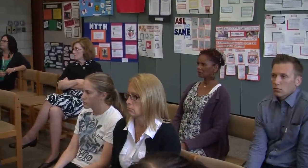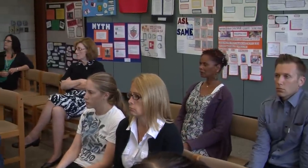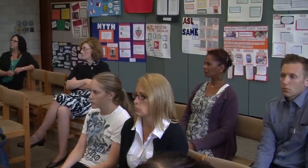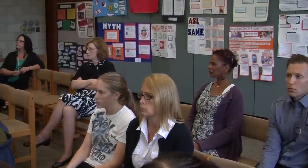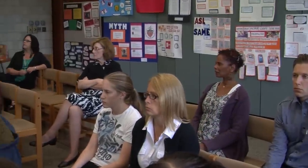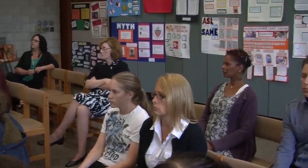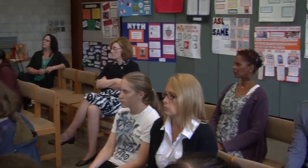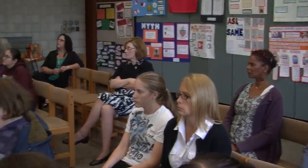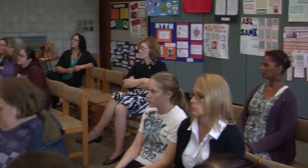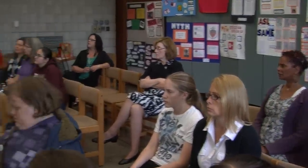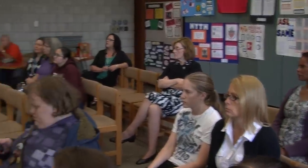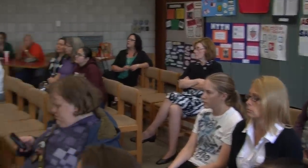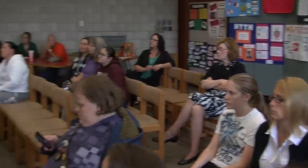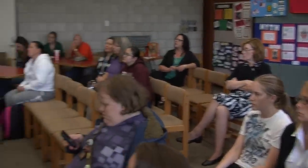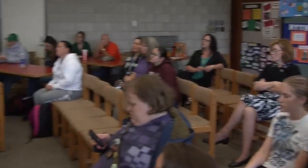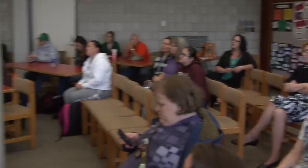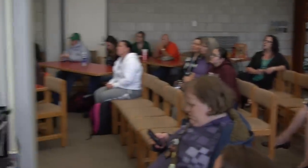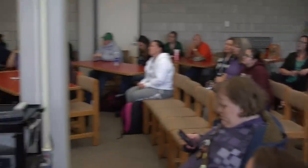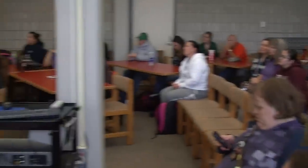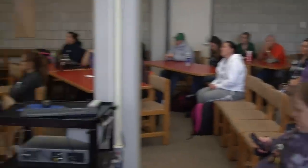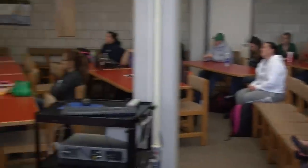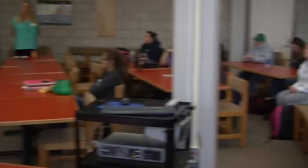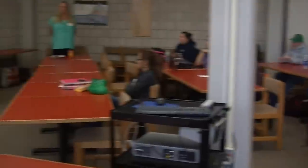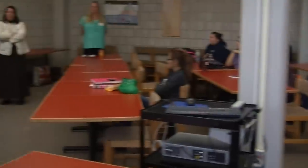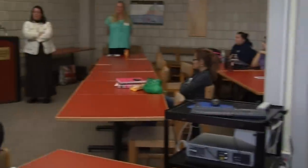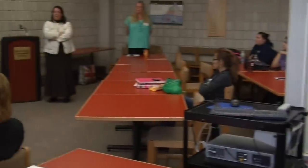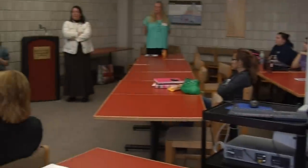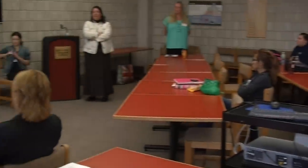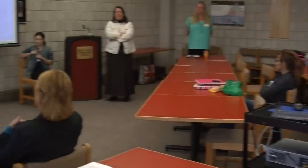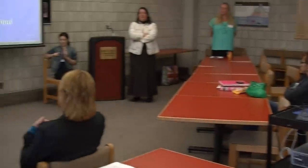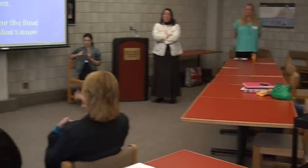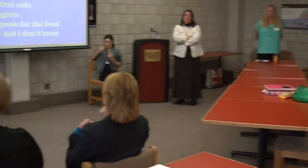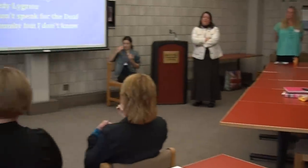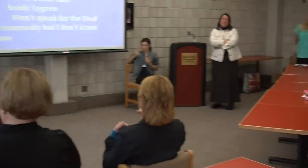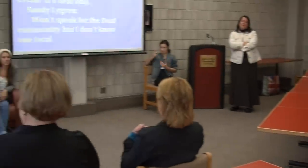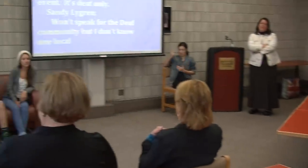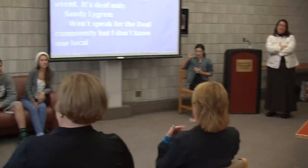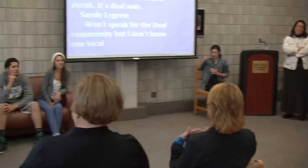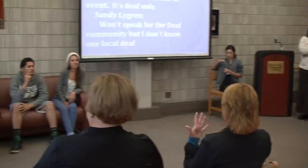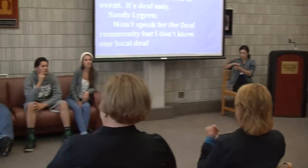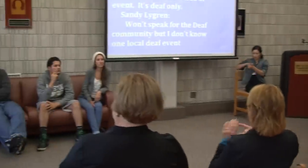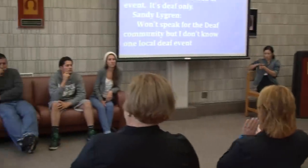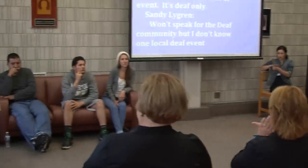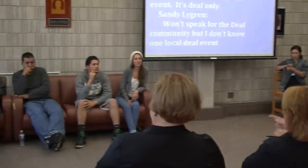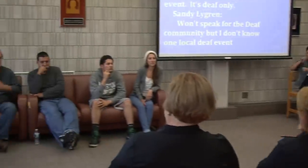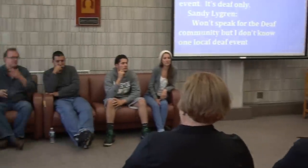won't speak for the deaf community, but I don't know one local deaf event that bans hearing people, so.